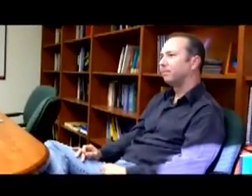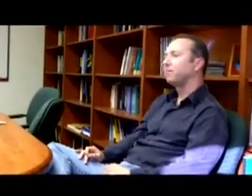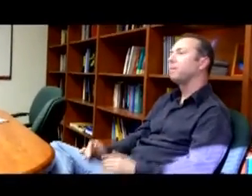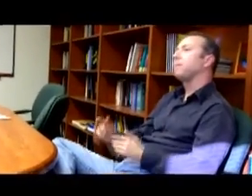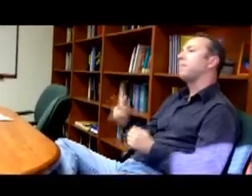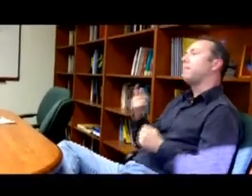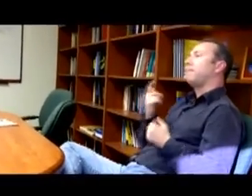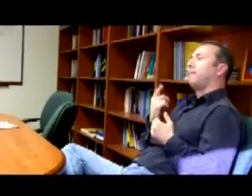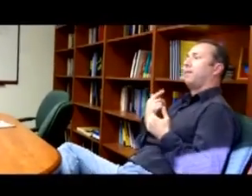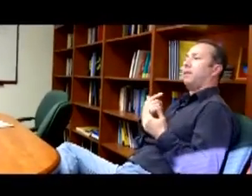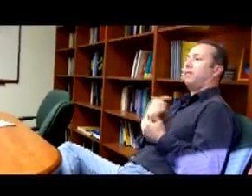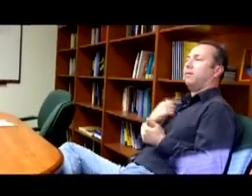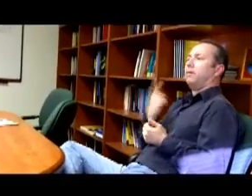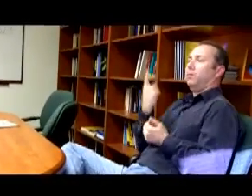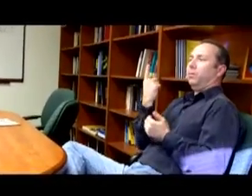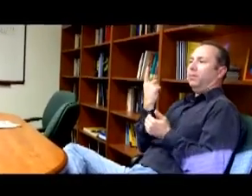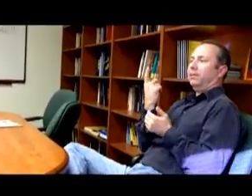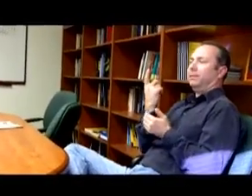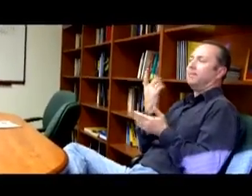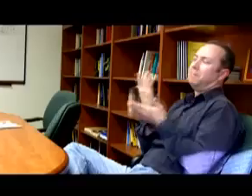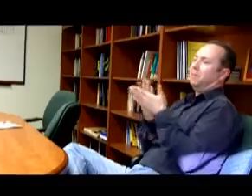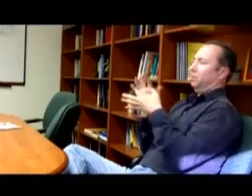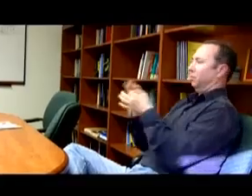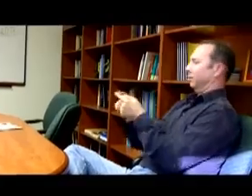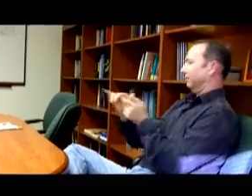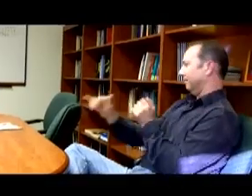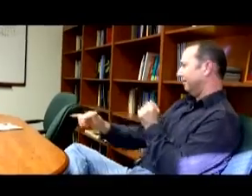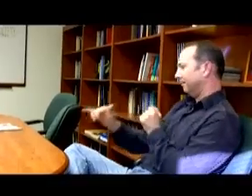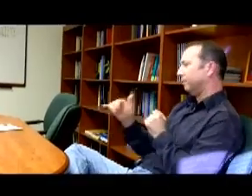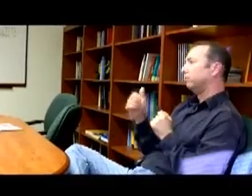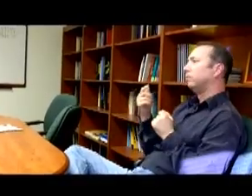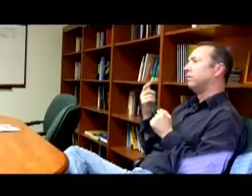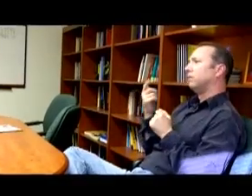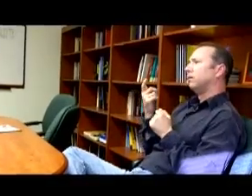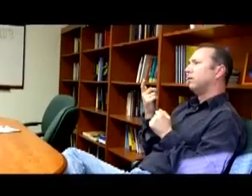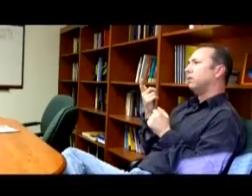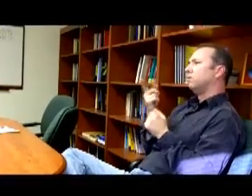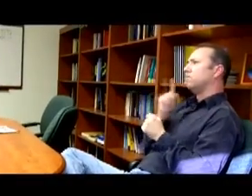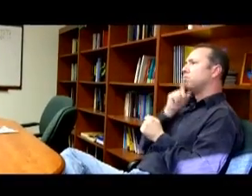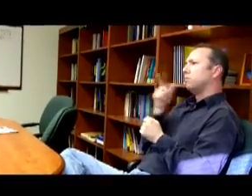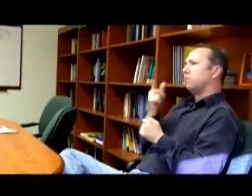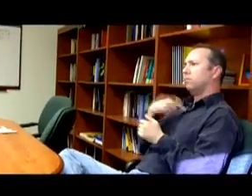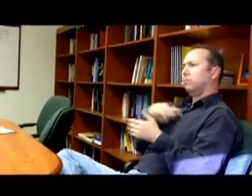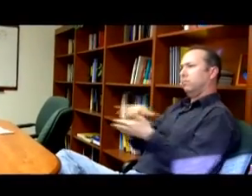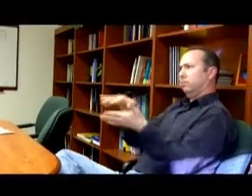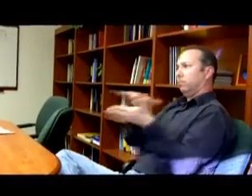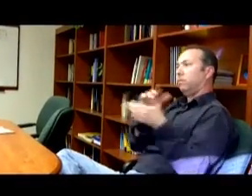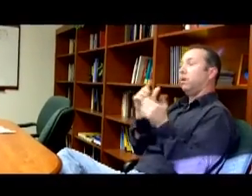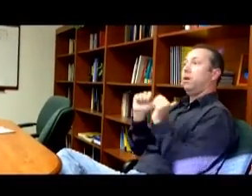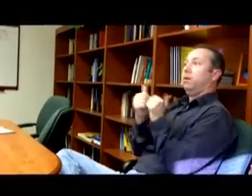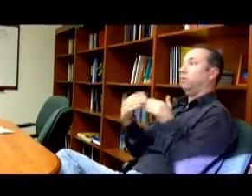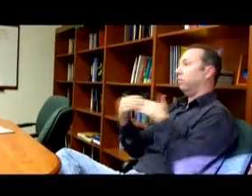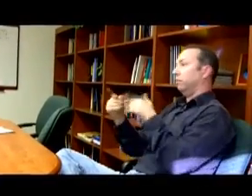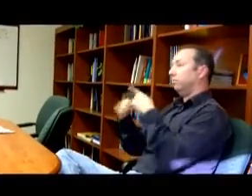Well, it may be applicable to what you were saying, but as we're studying facial expressions,